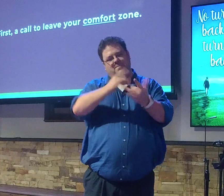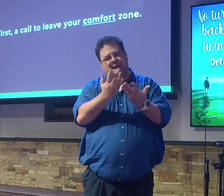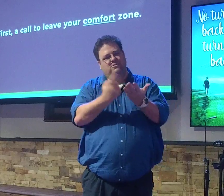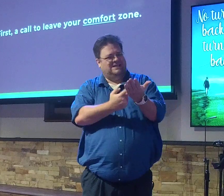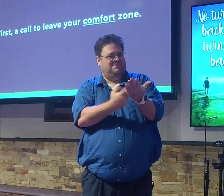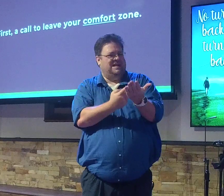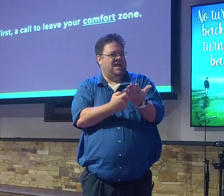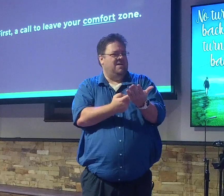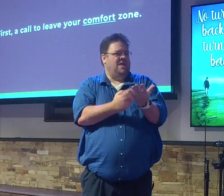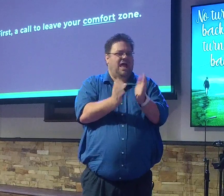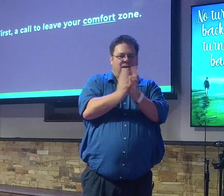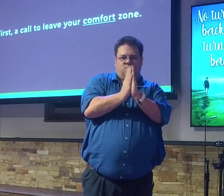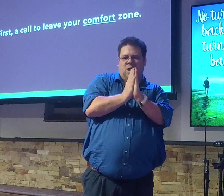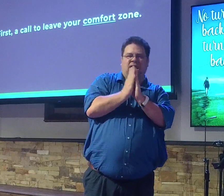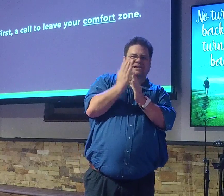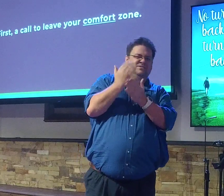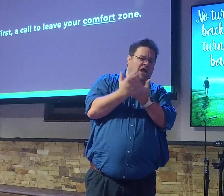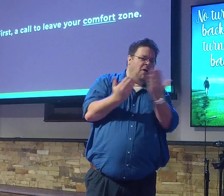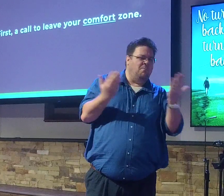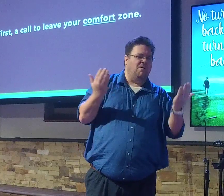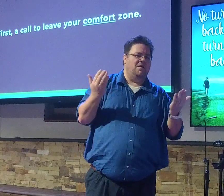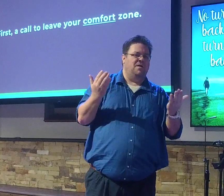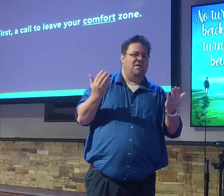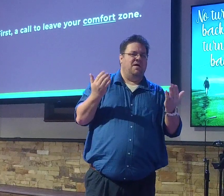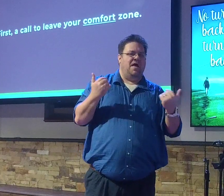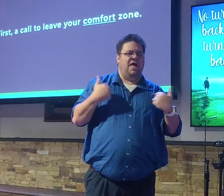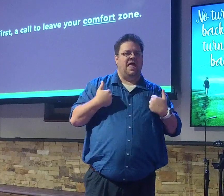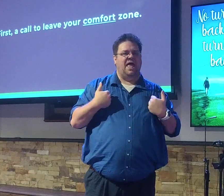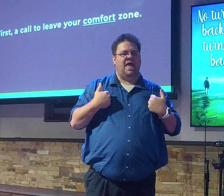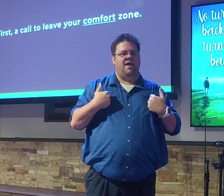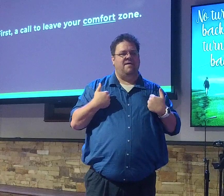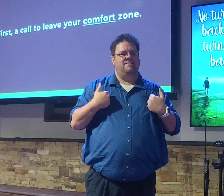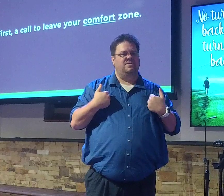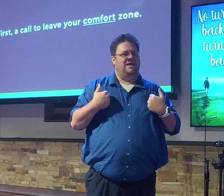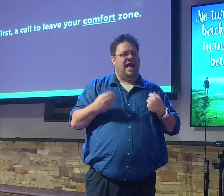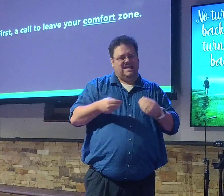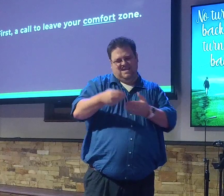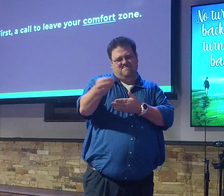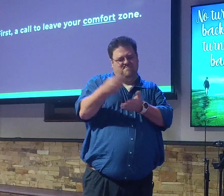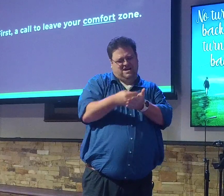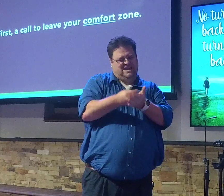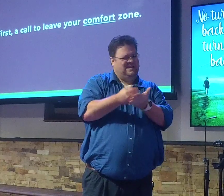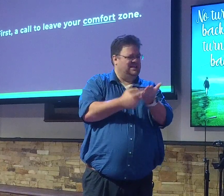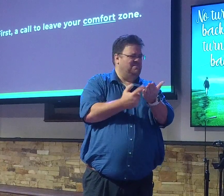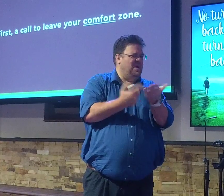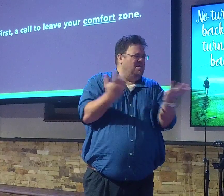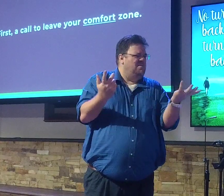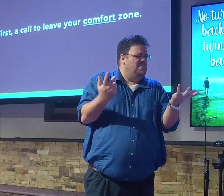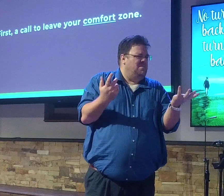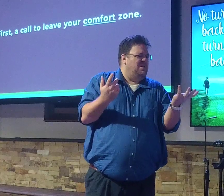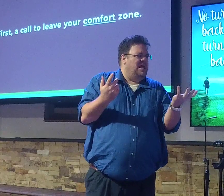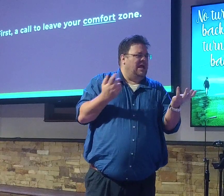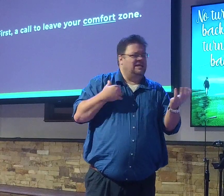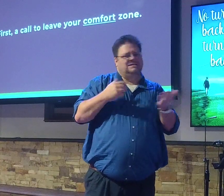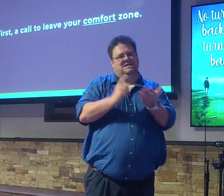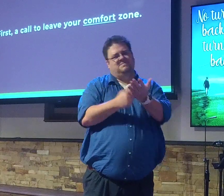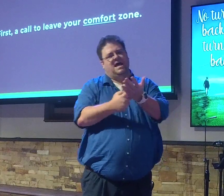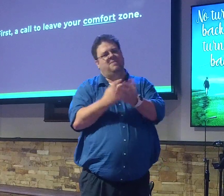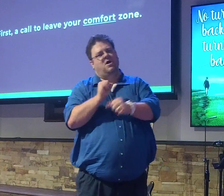and I pray some. And I have spurts of generosity, and, you know, every once in a while, I'll step up and maybe serve at an event